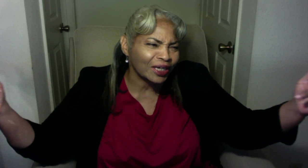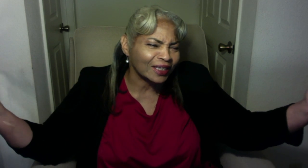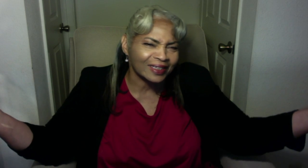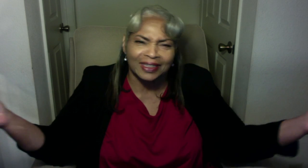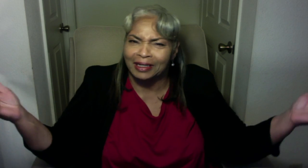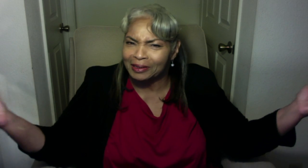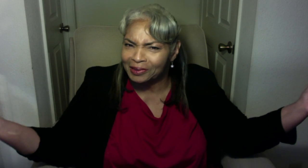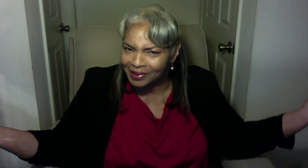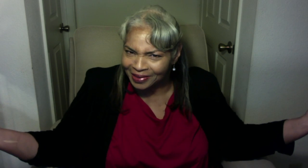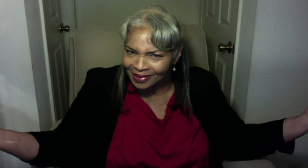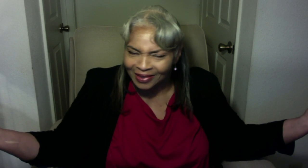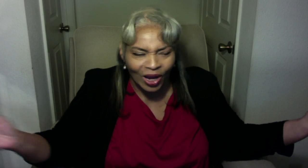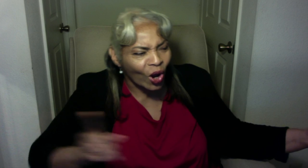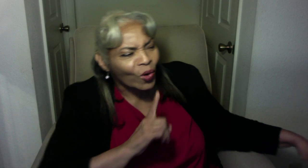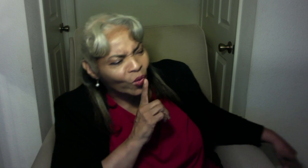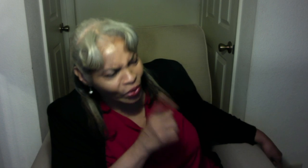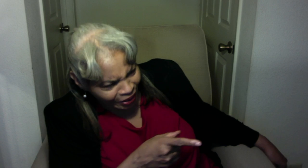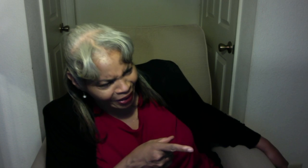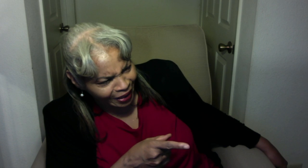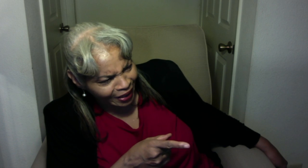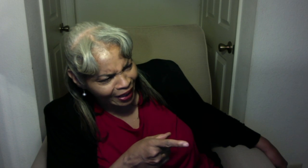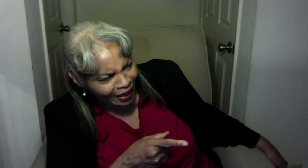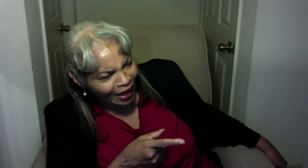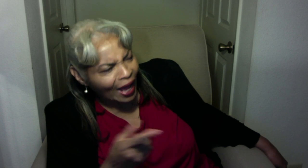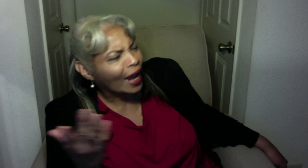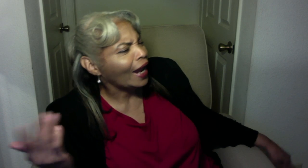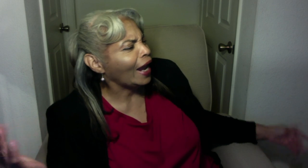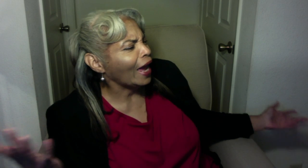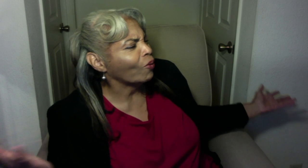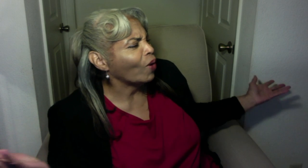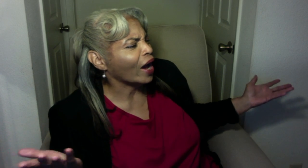things. Really? Like what?